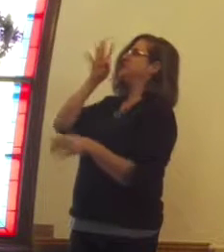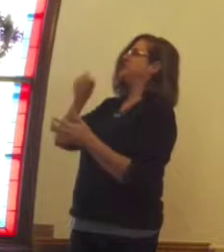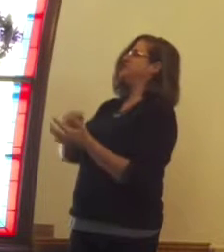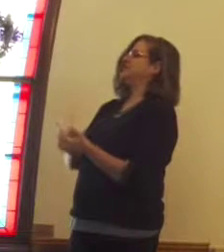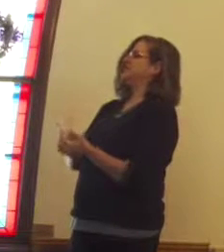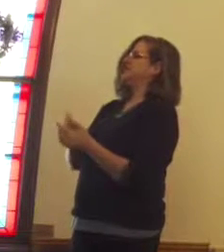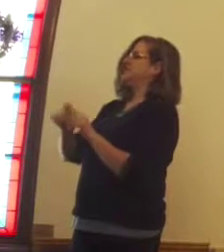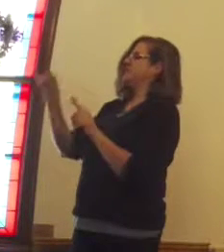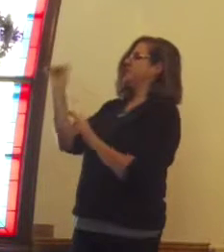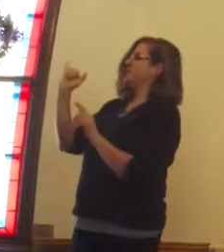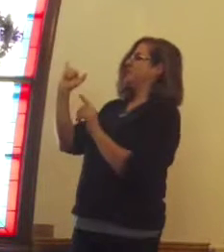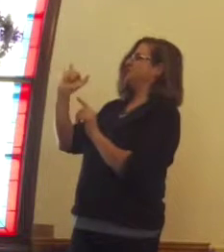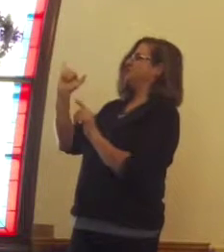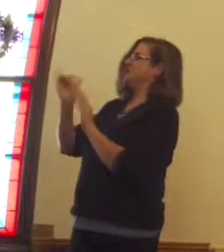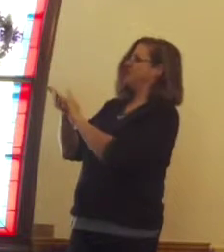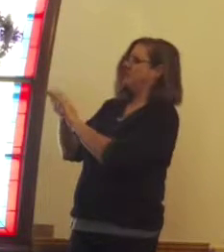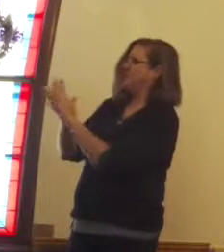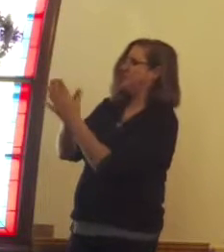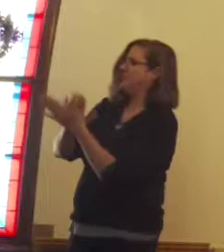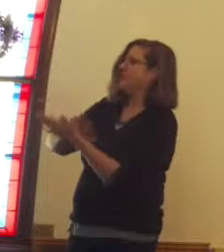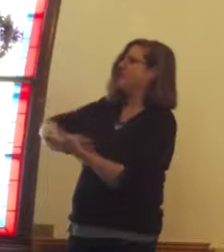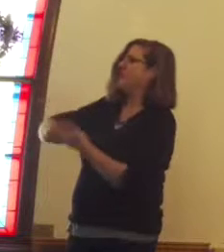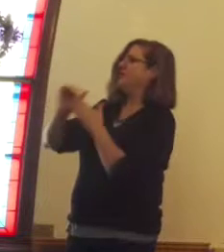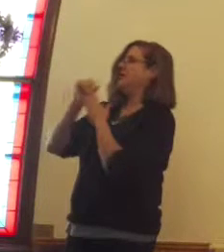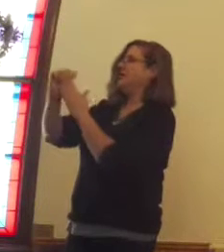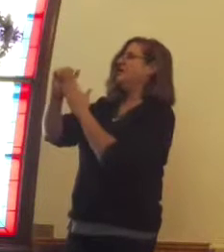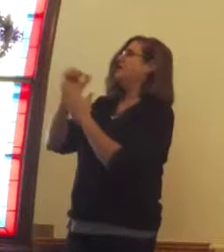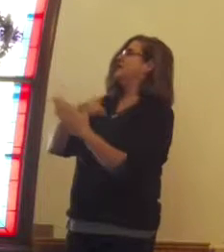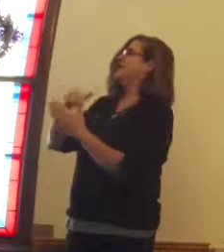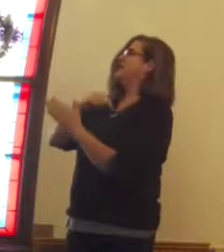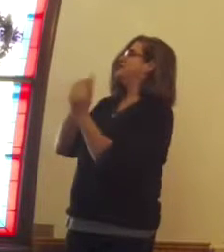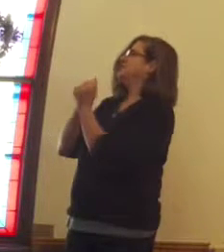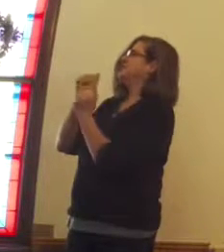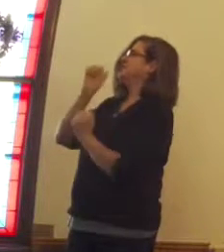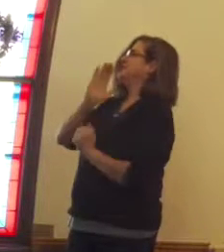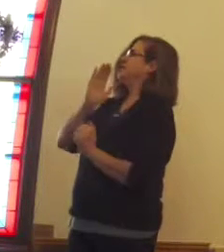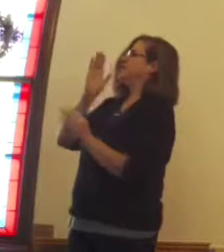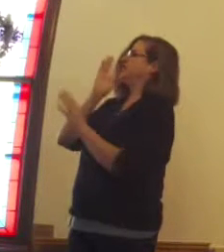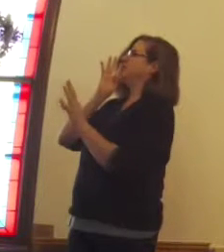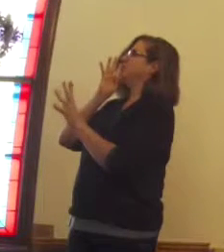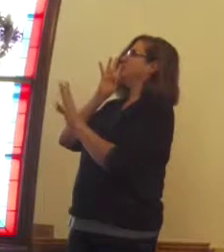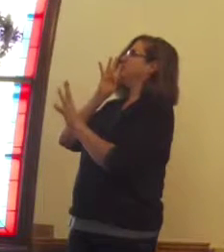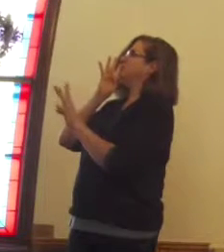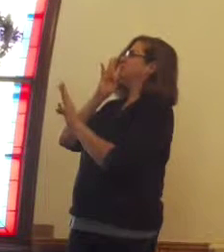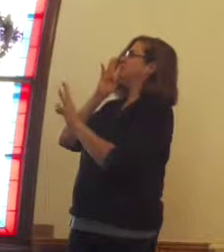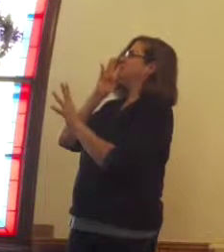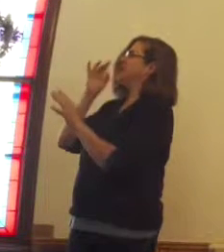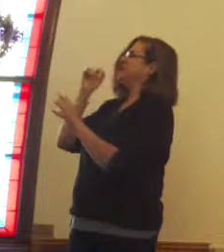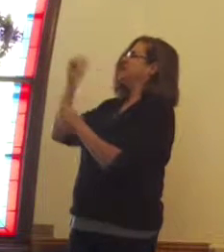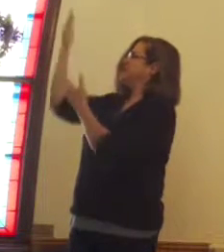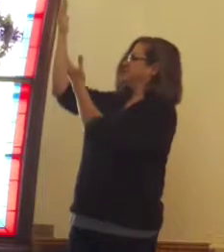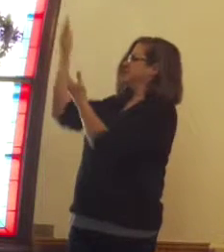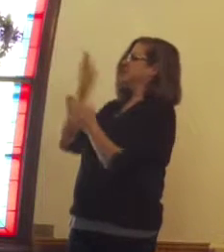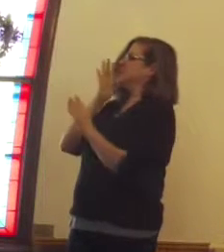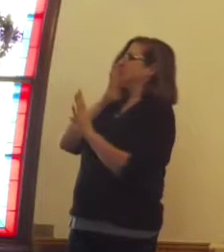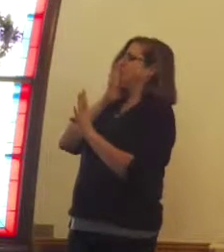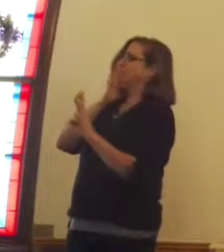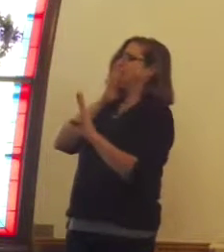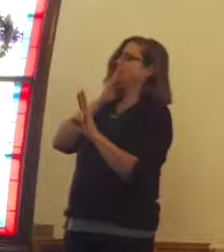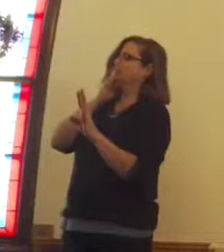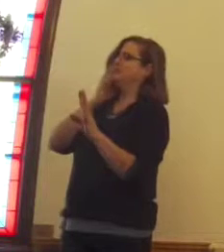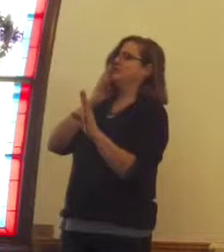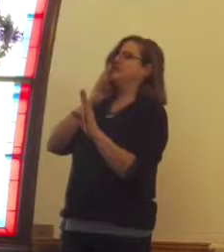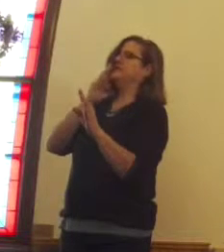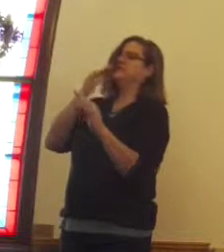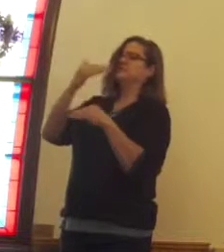But also mold and transform and help guide us through the words this morning. Let these words come to life as they will ever